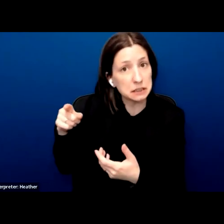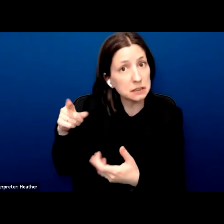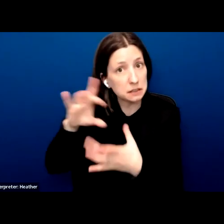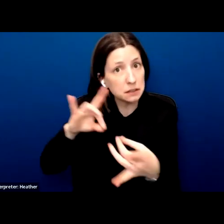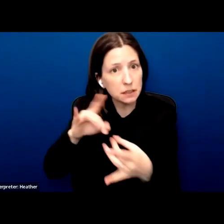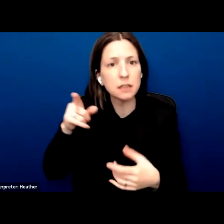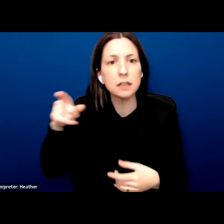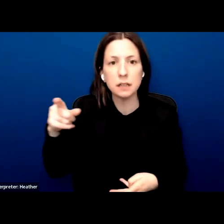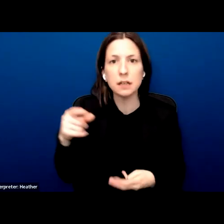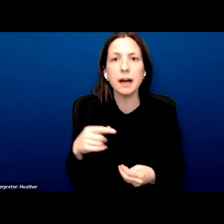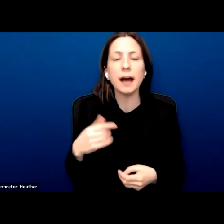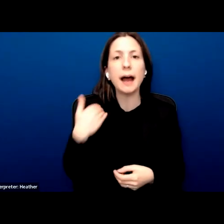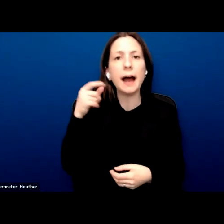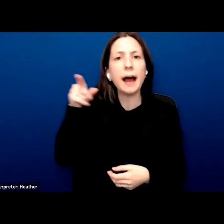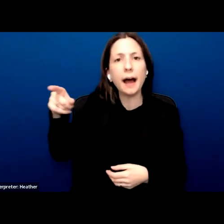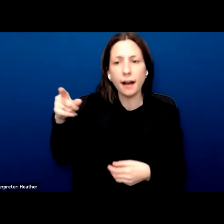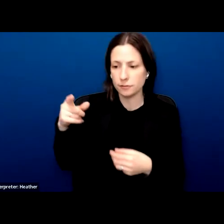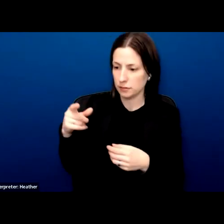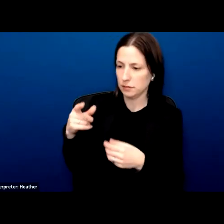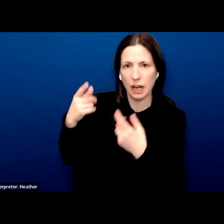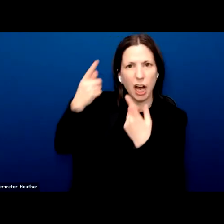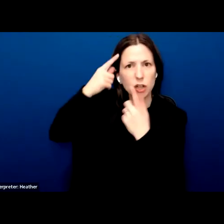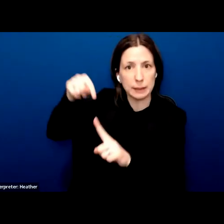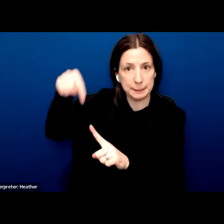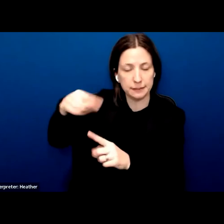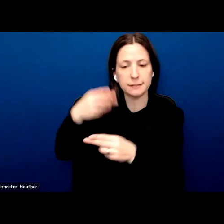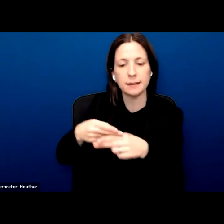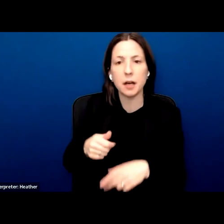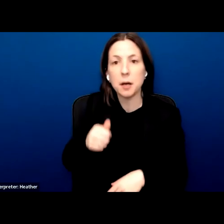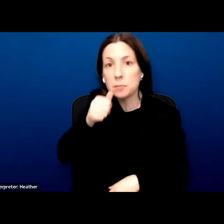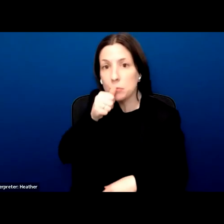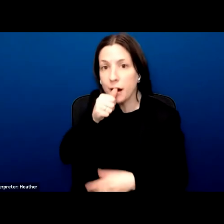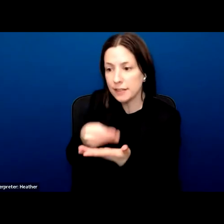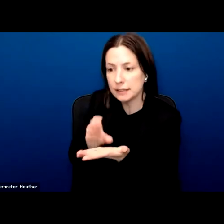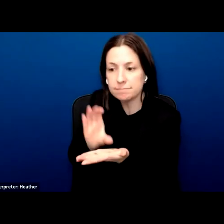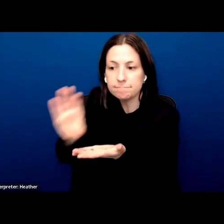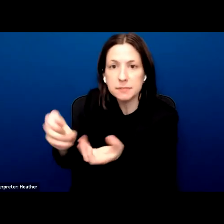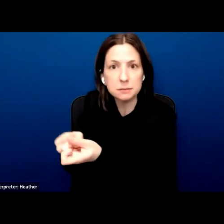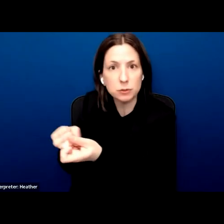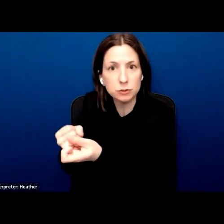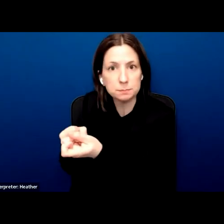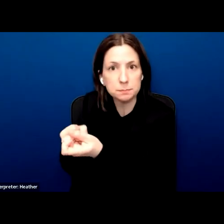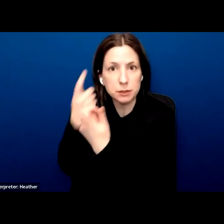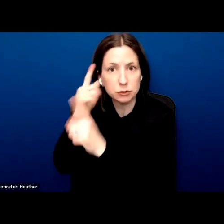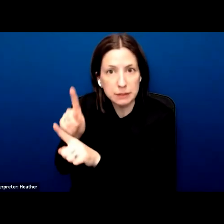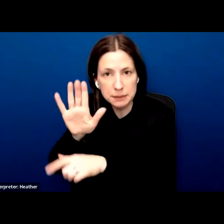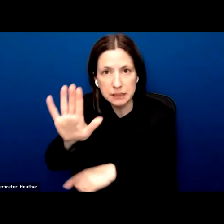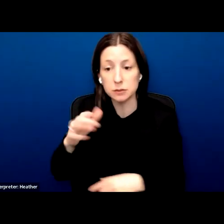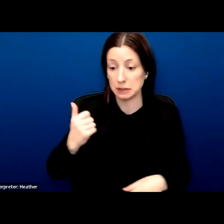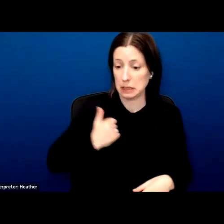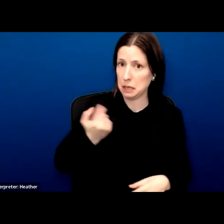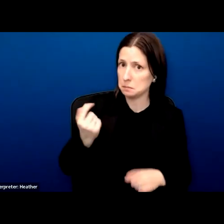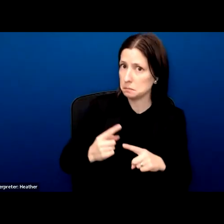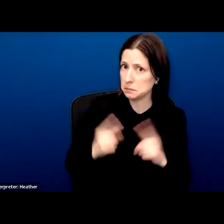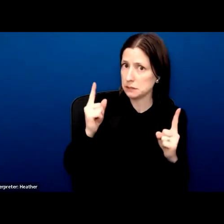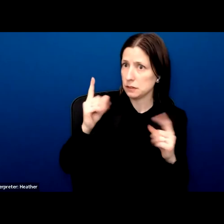things as the private sponsorship agreement. Canada is extremely unique in that faith communities actually have